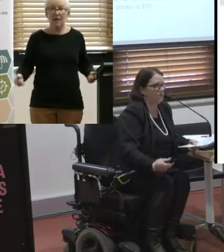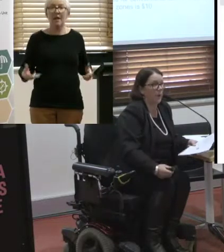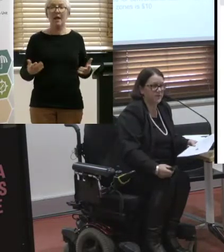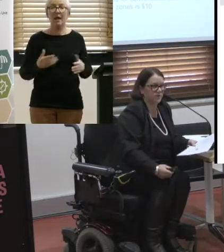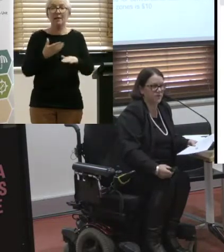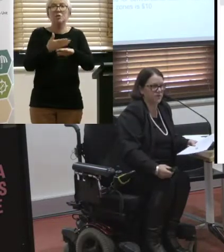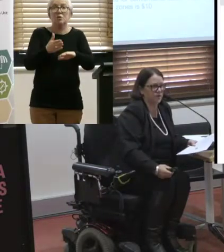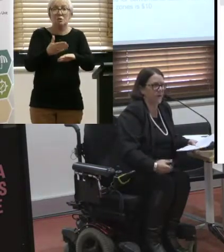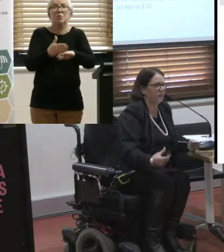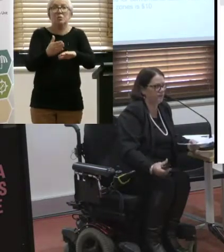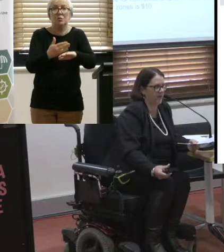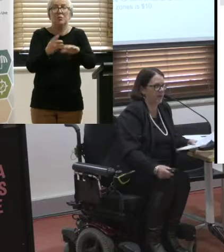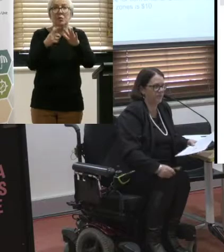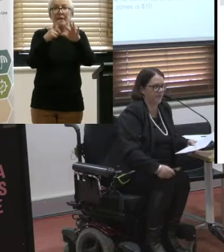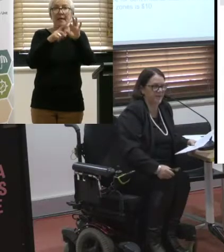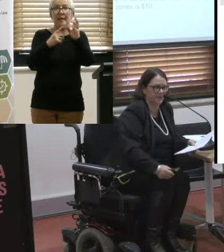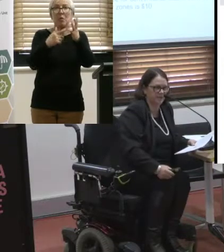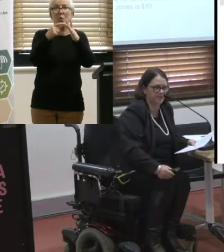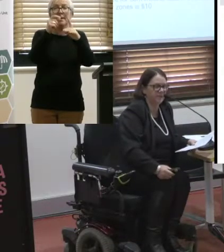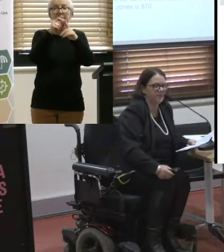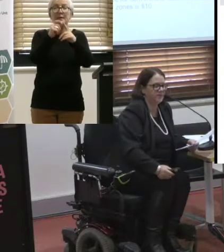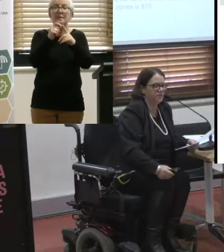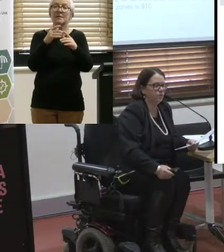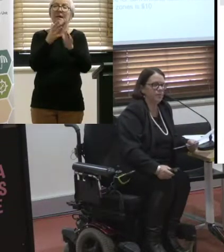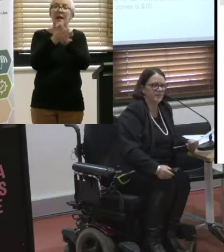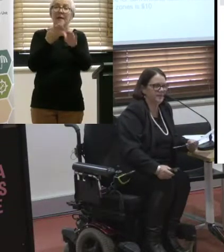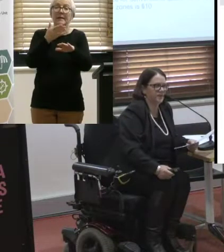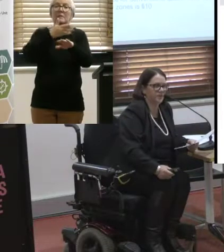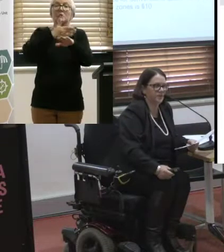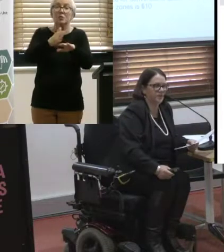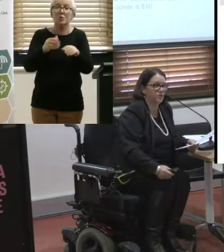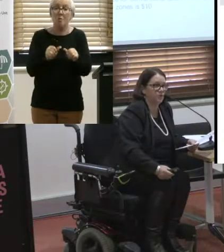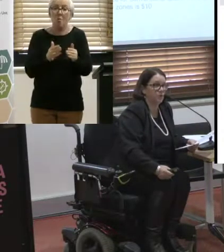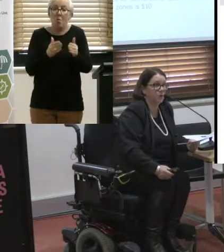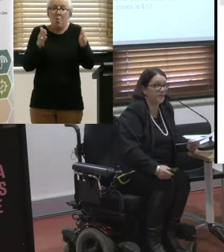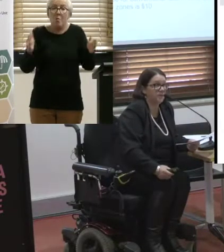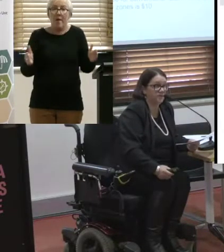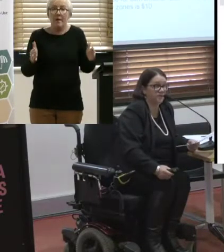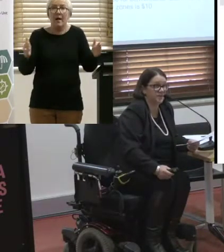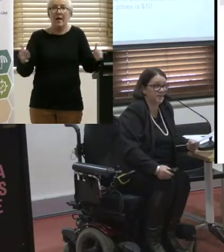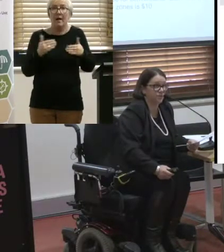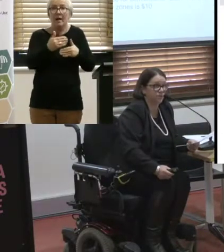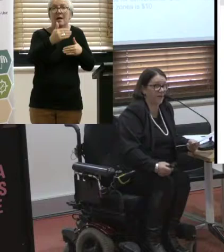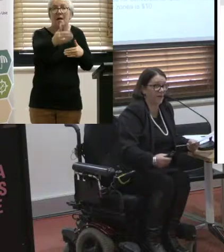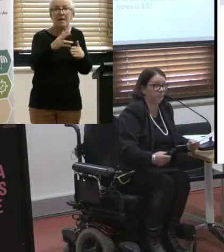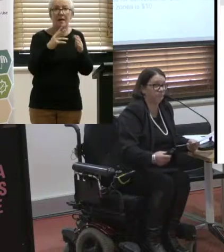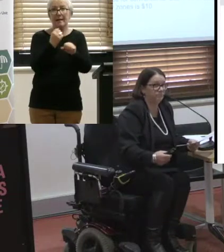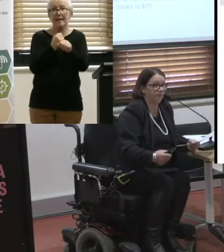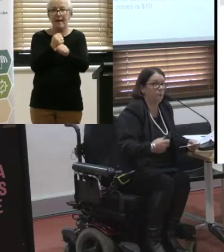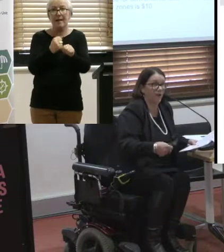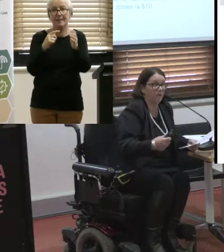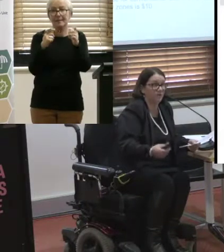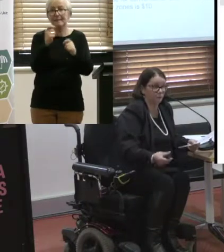increased weight of the scooter and the passenger. These are all things that contribute to quality service if we're